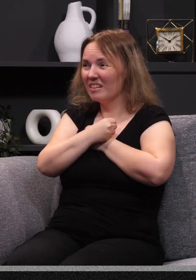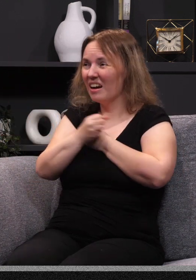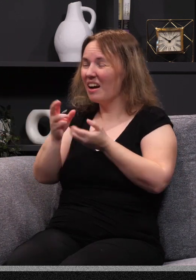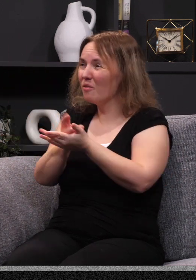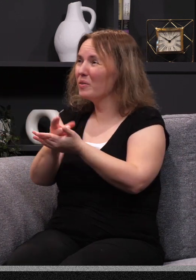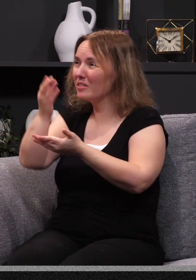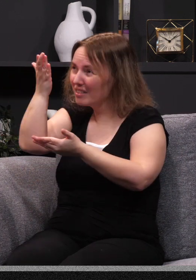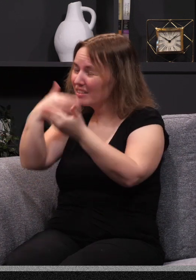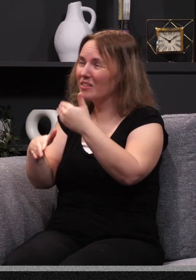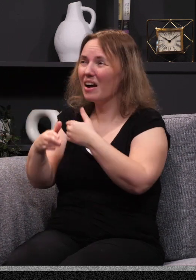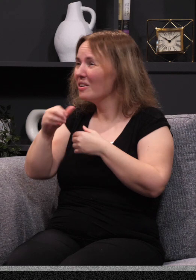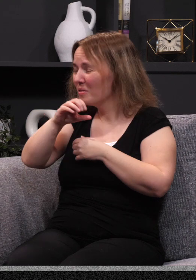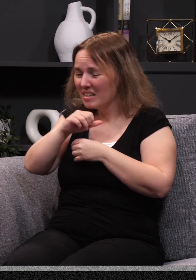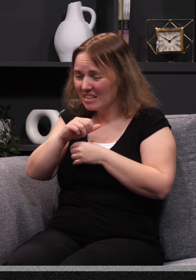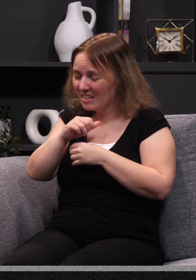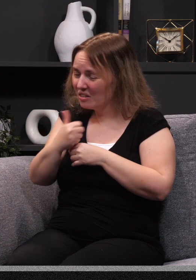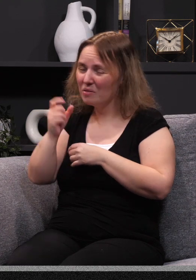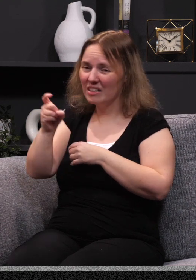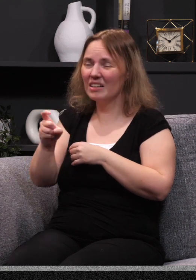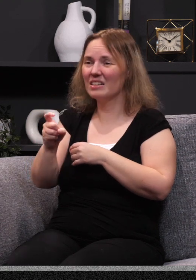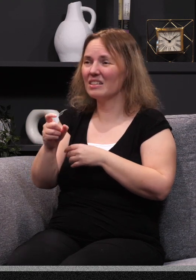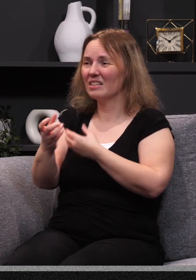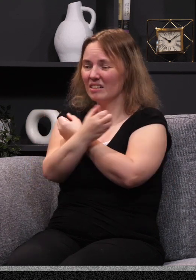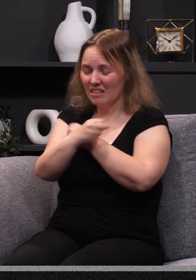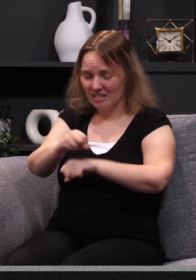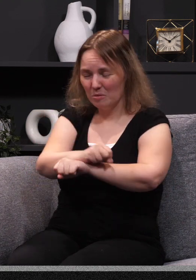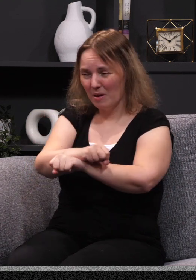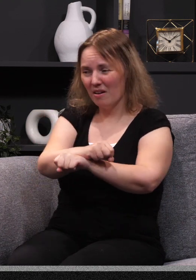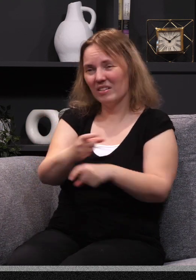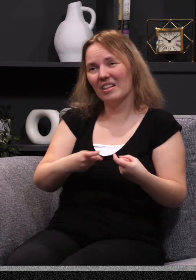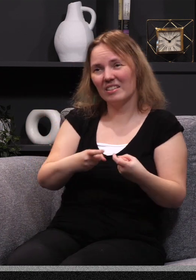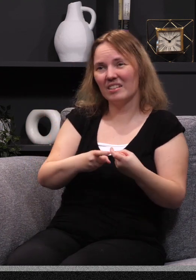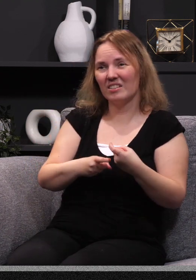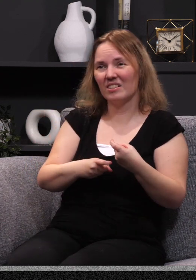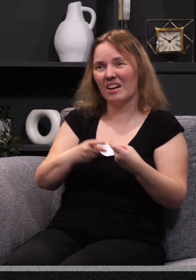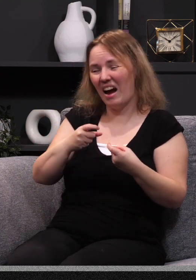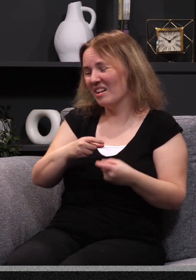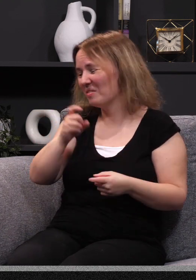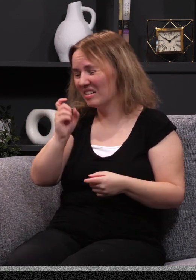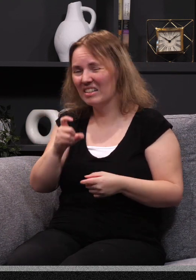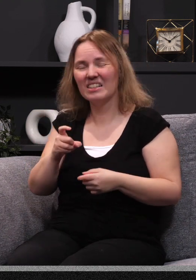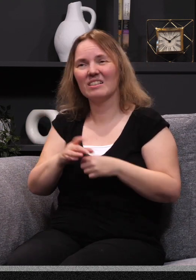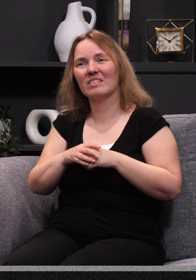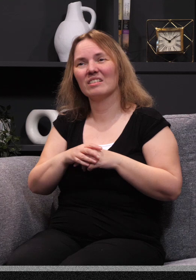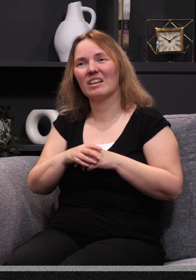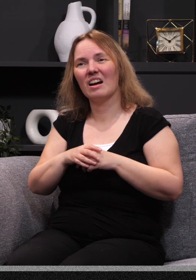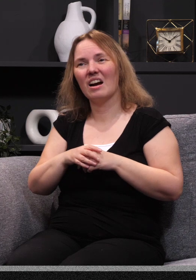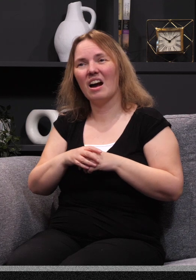resource in you. I don't have to be this way. I don't have to be bound in that sin. I don't have to think this way. I don't have to be depressed. I don't have to